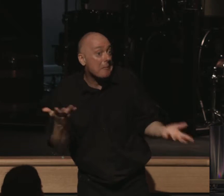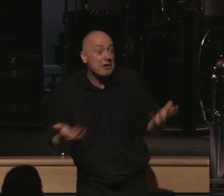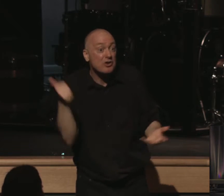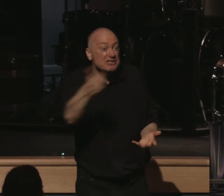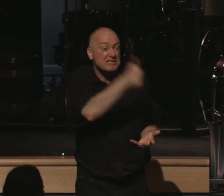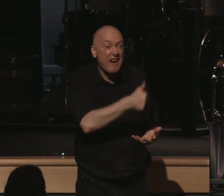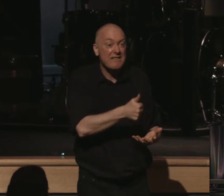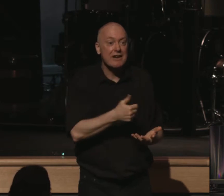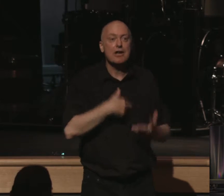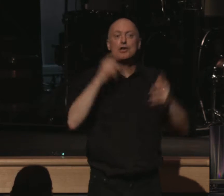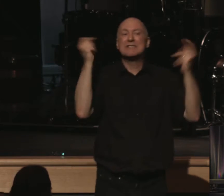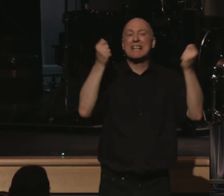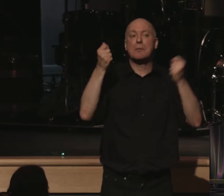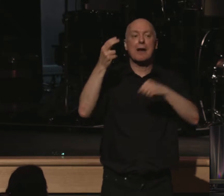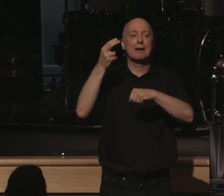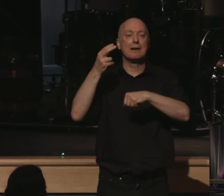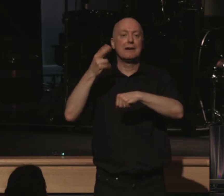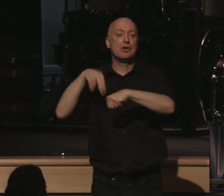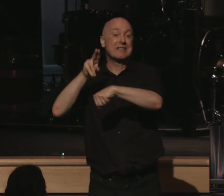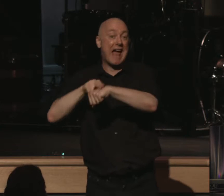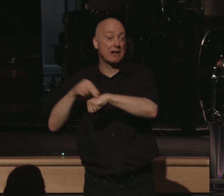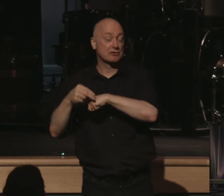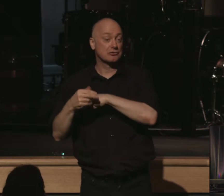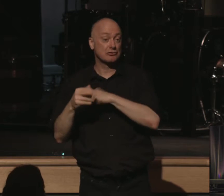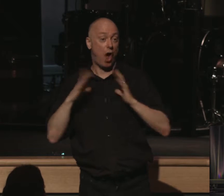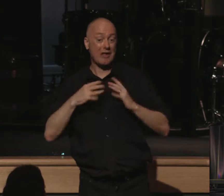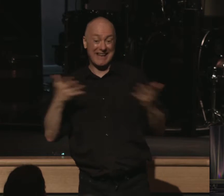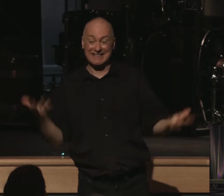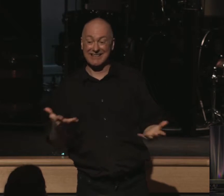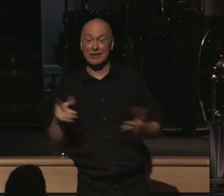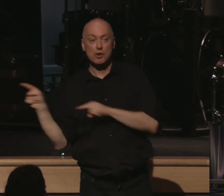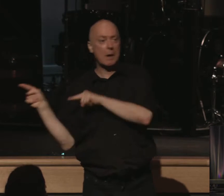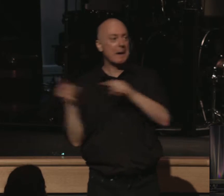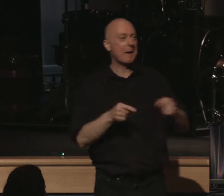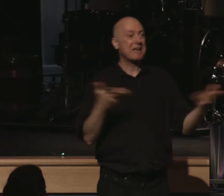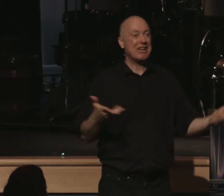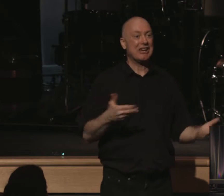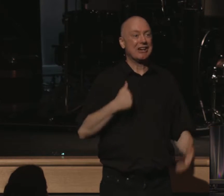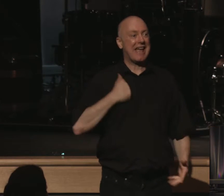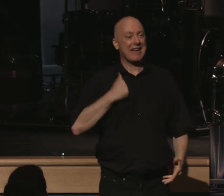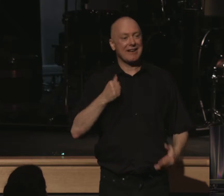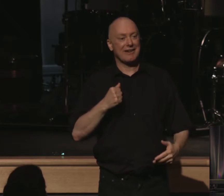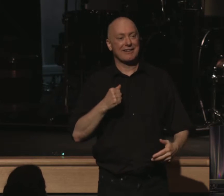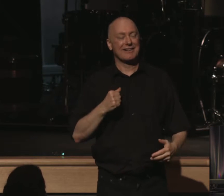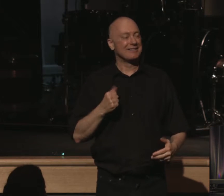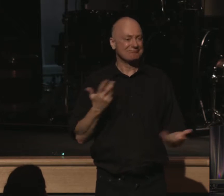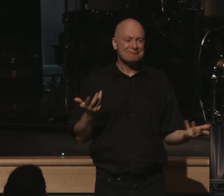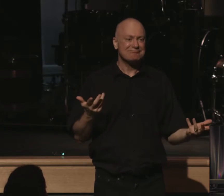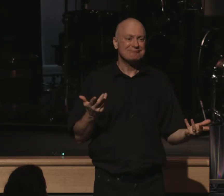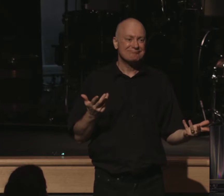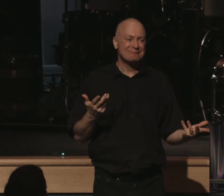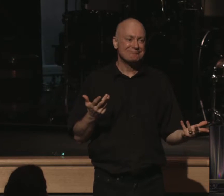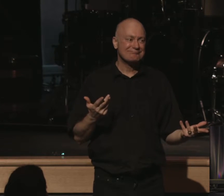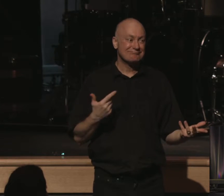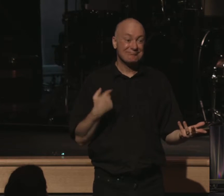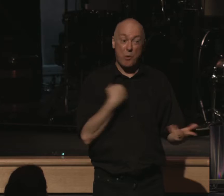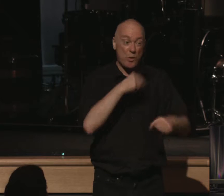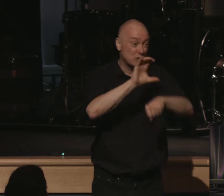celebrated some of your national holidays here in Canada. You've come to the Great White North to be here with us. We just want to say as a church how